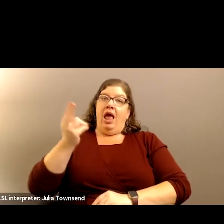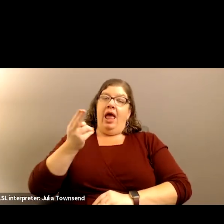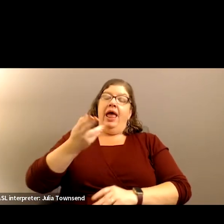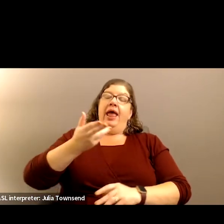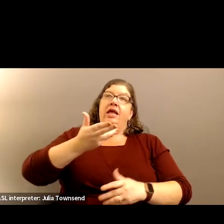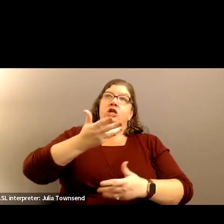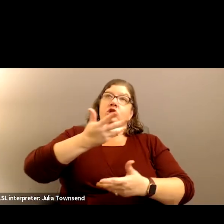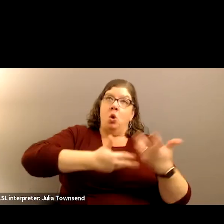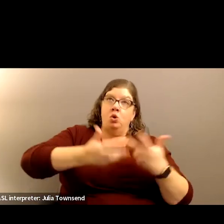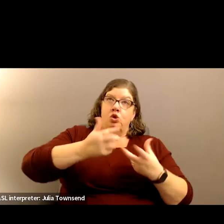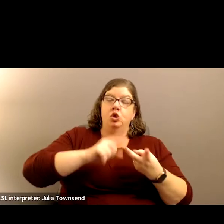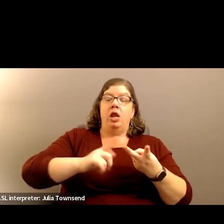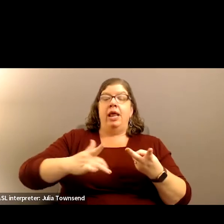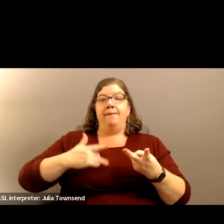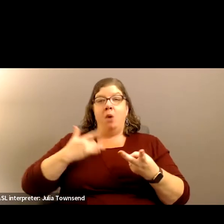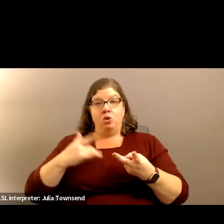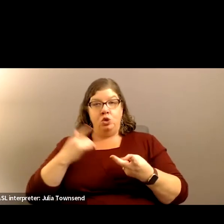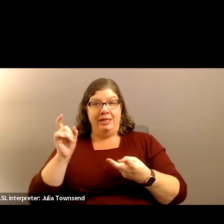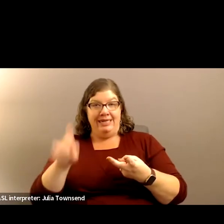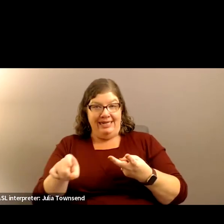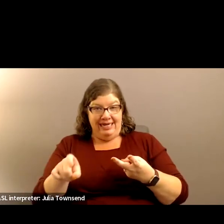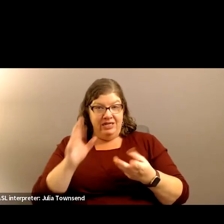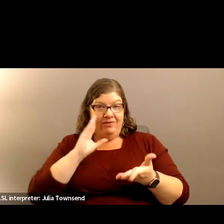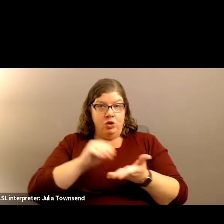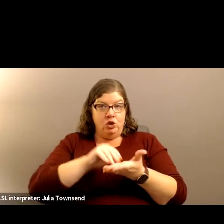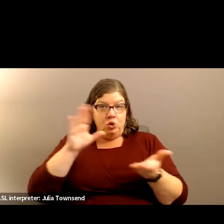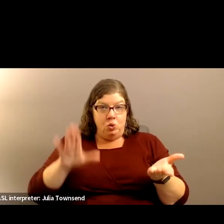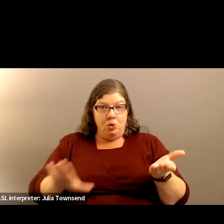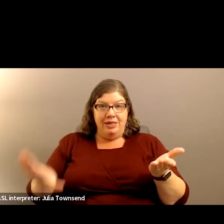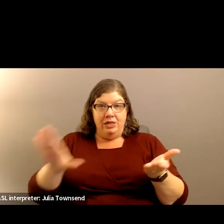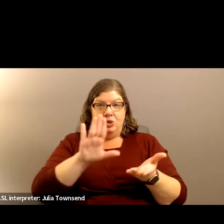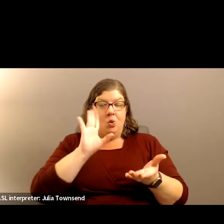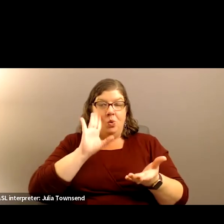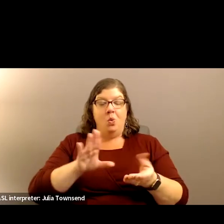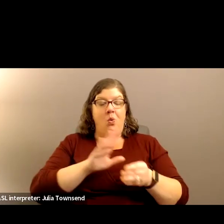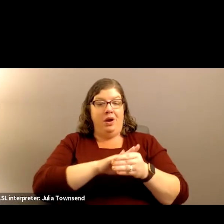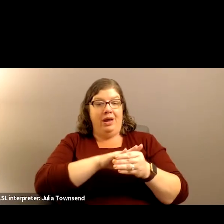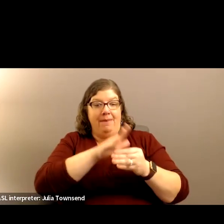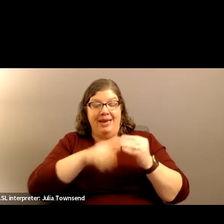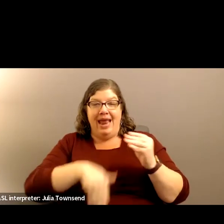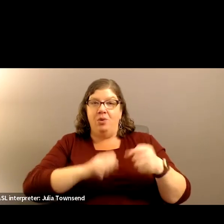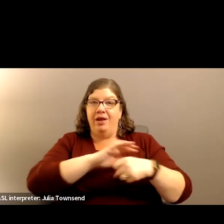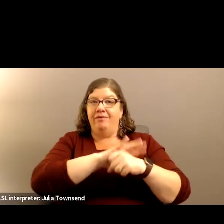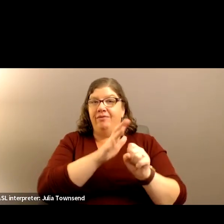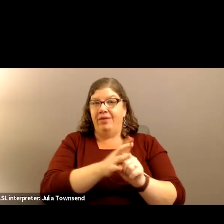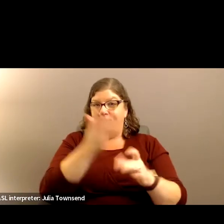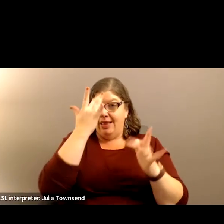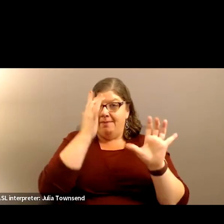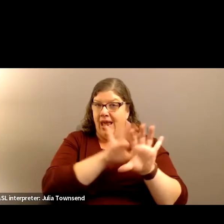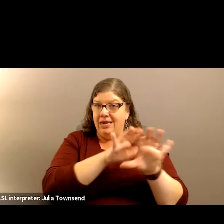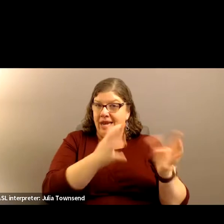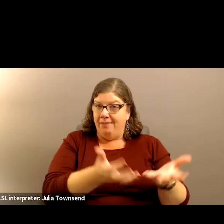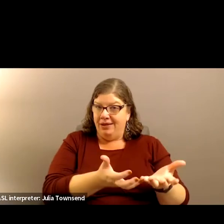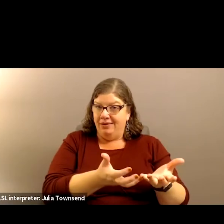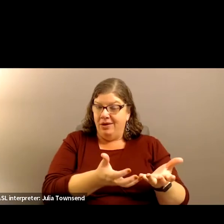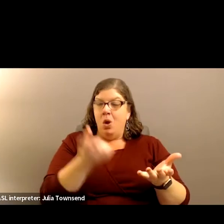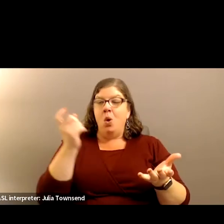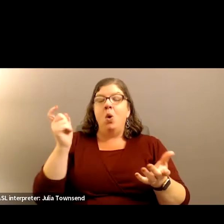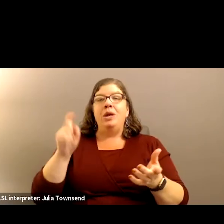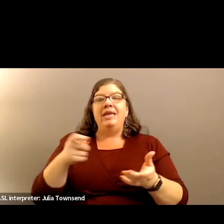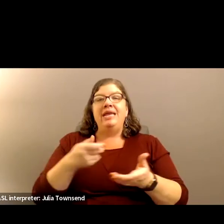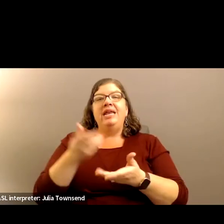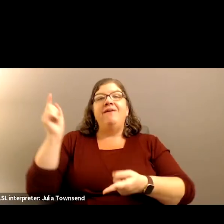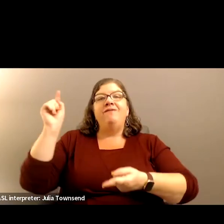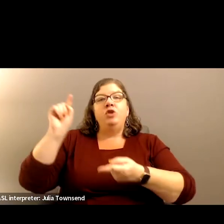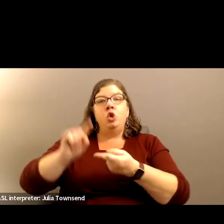emotional needs of students coming out of the pandemic. We need fewer students in the